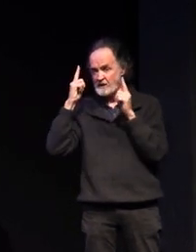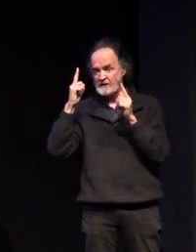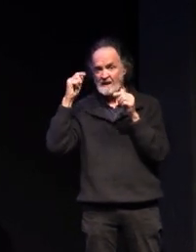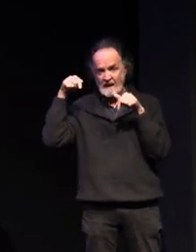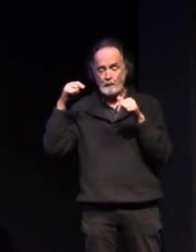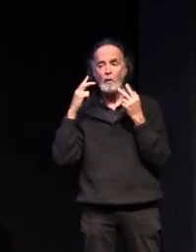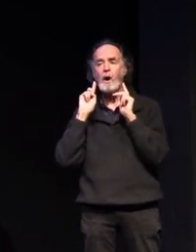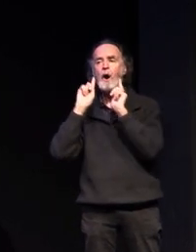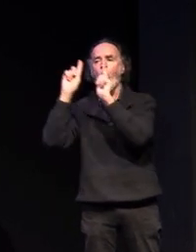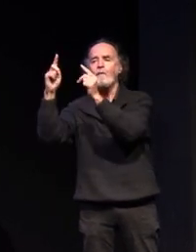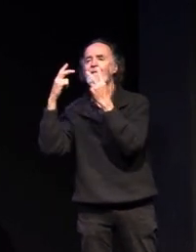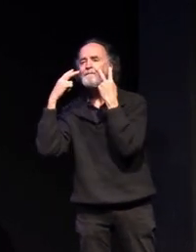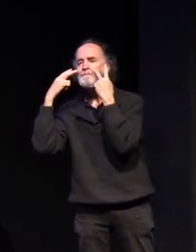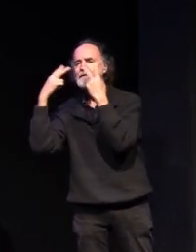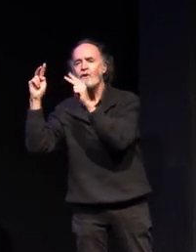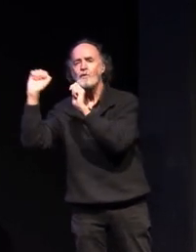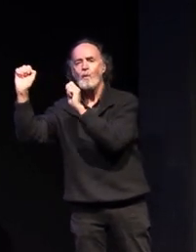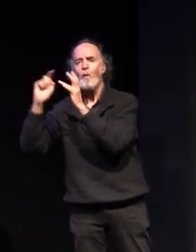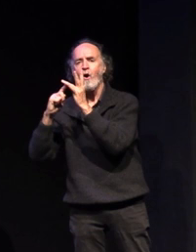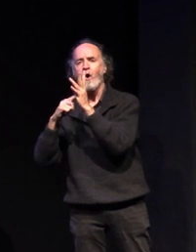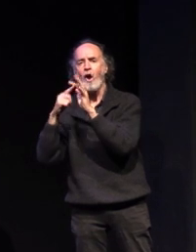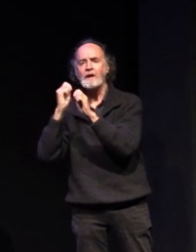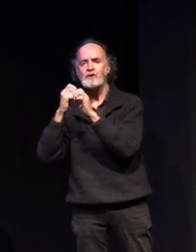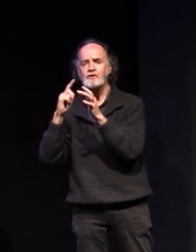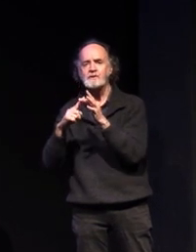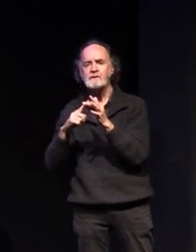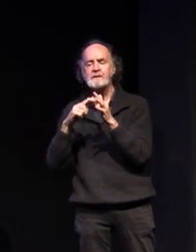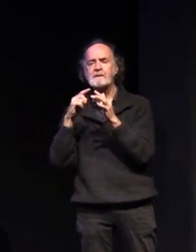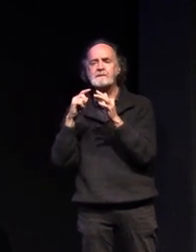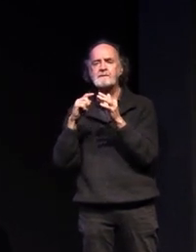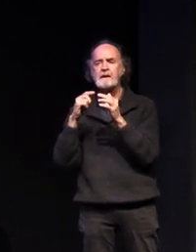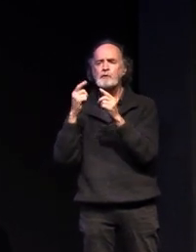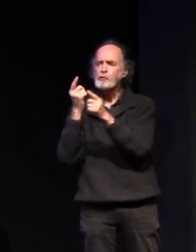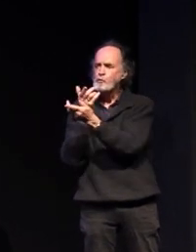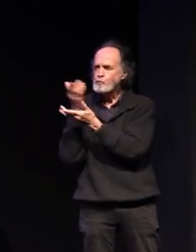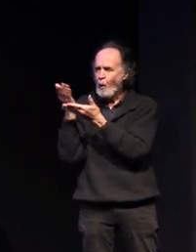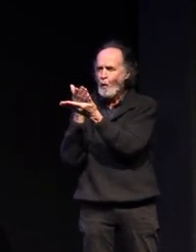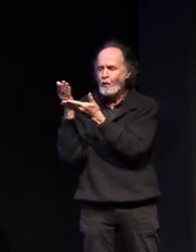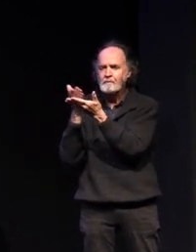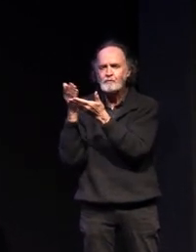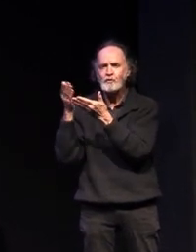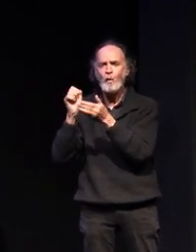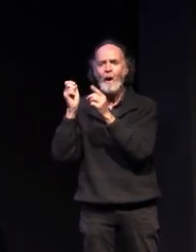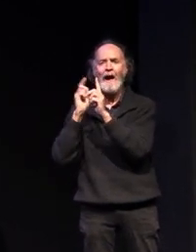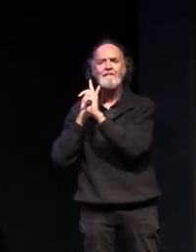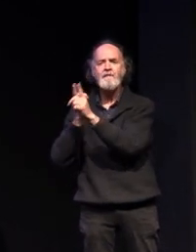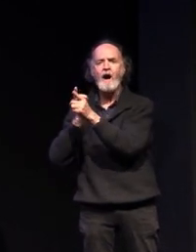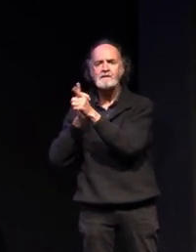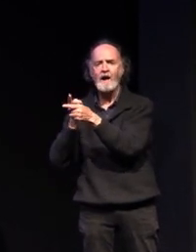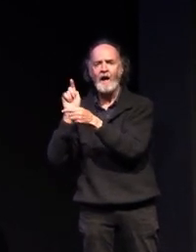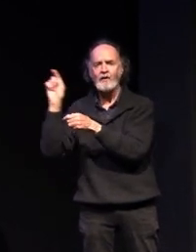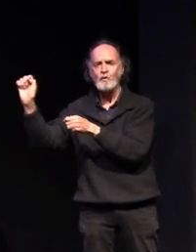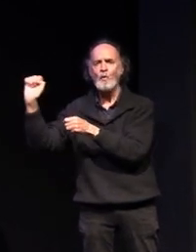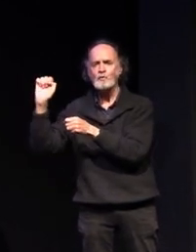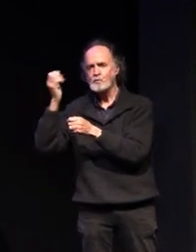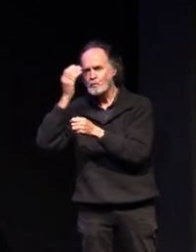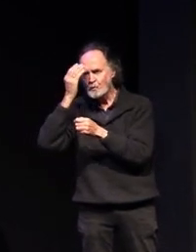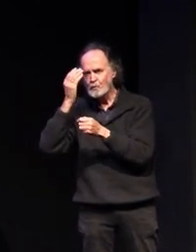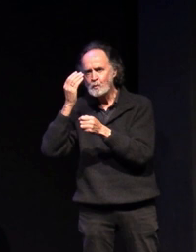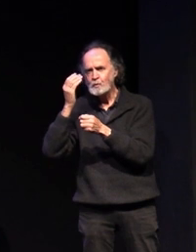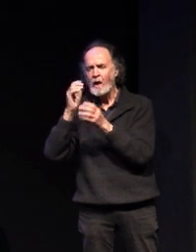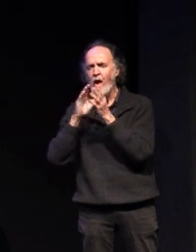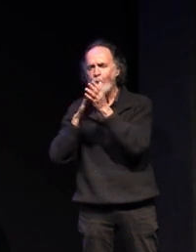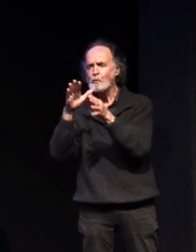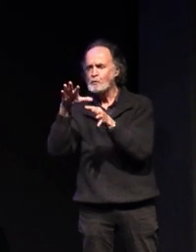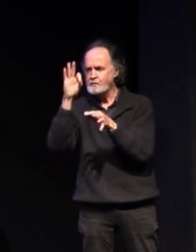we want you to speak to your advisors in those schools and get uh get their support in choosing your program and